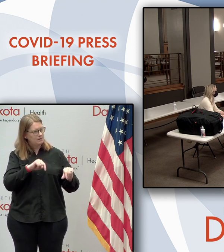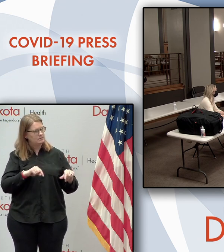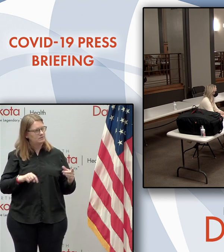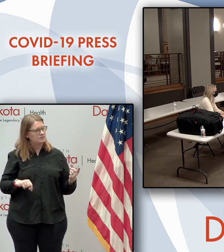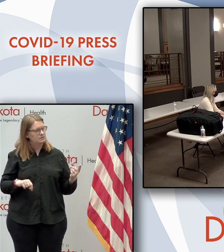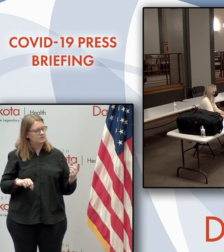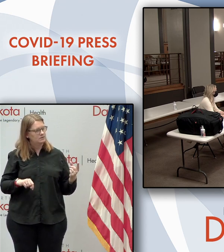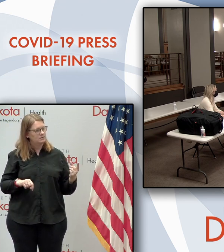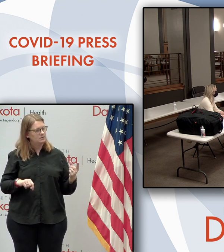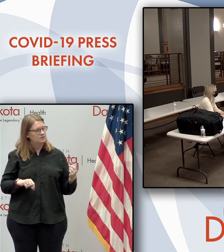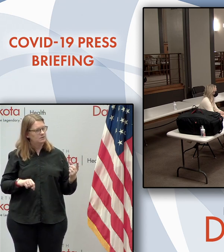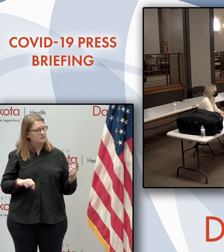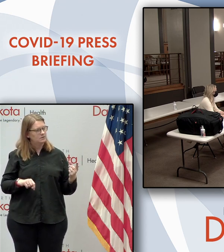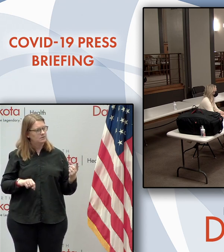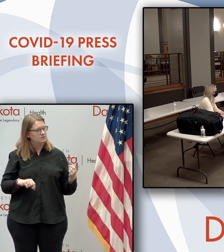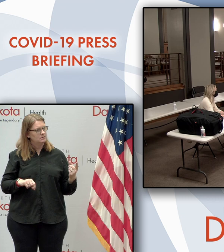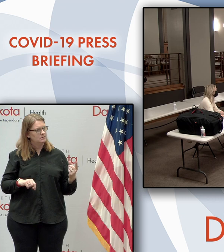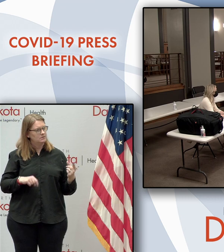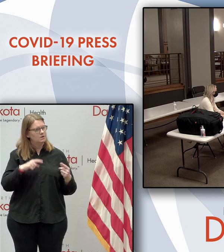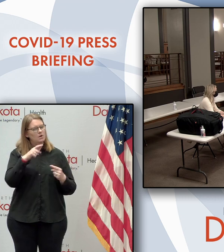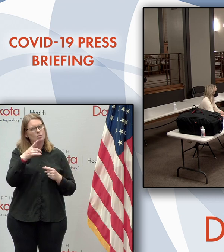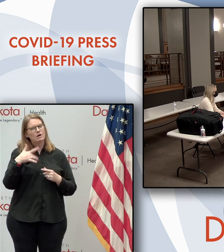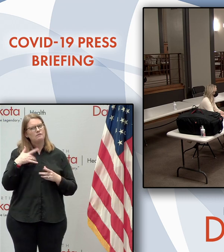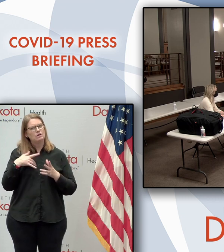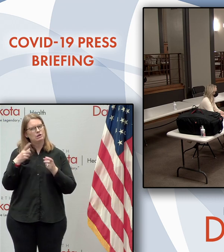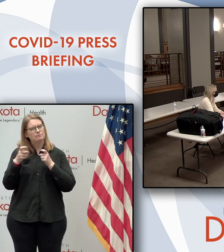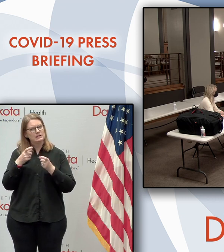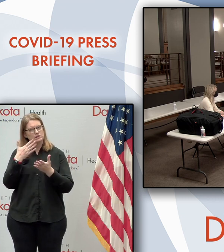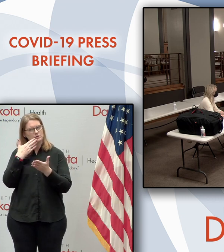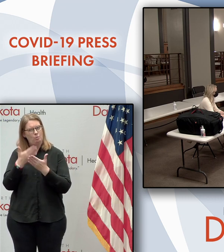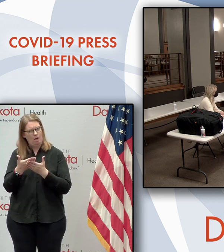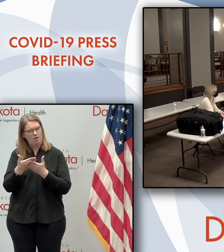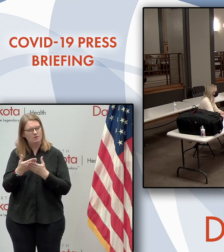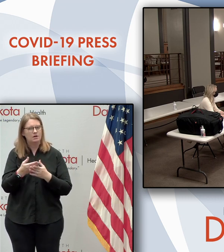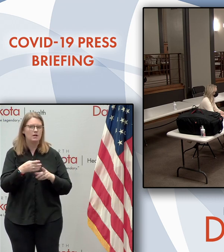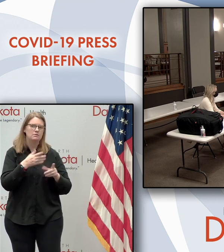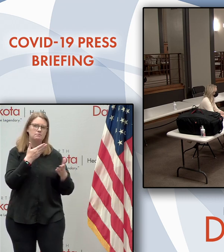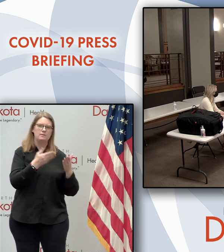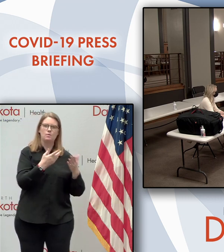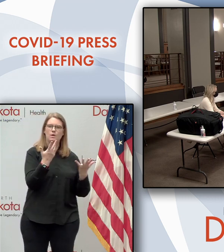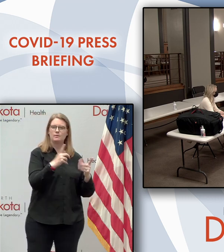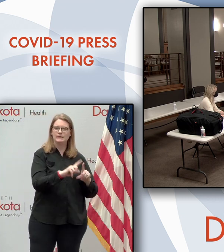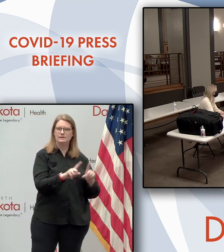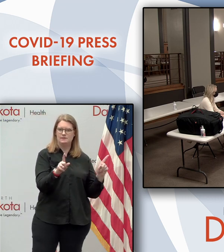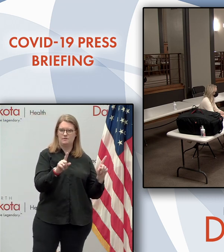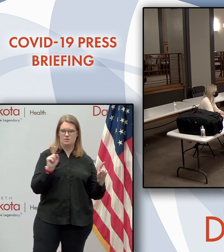wondering, what do you think your administration has done well throughout the pandemic and what could have been done differently?